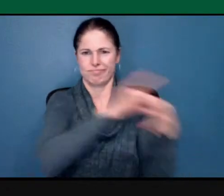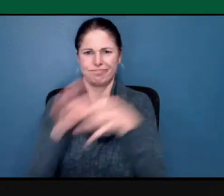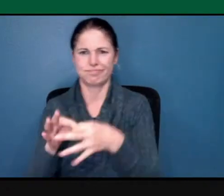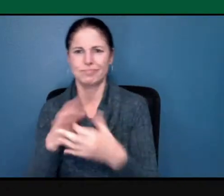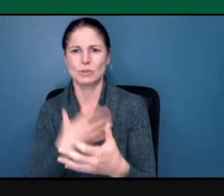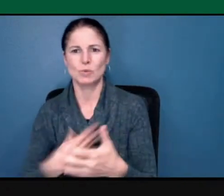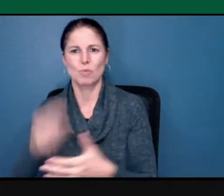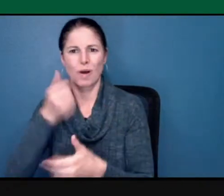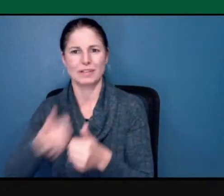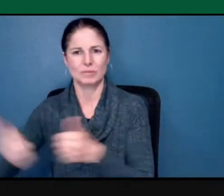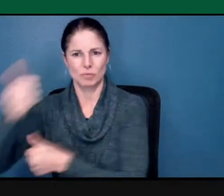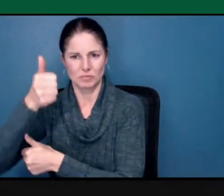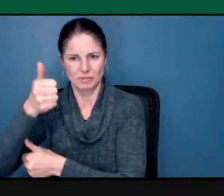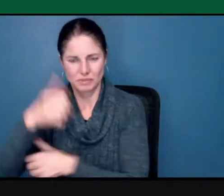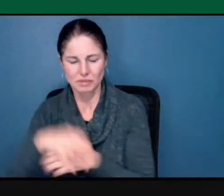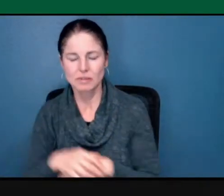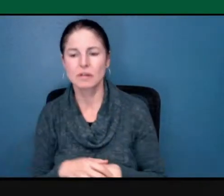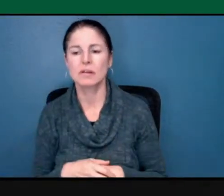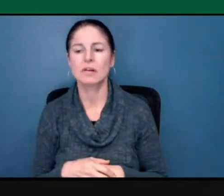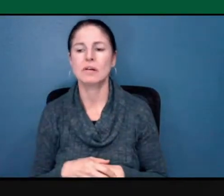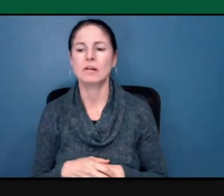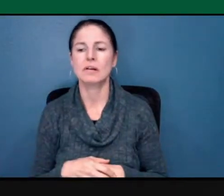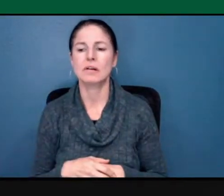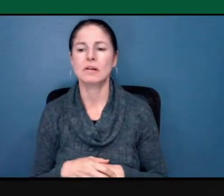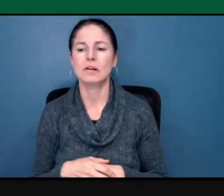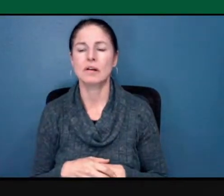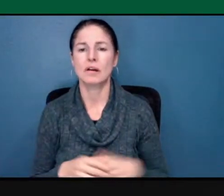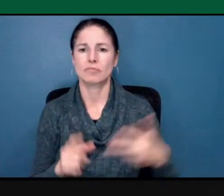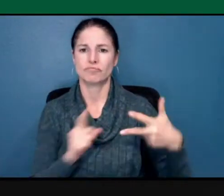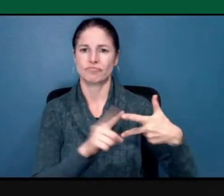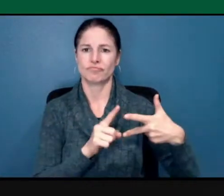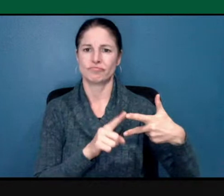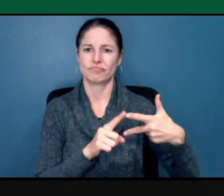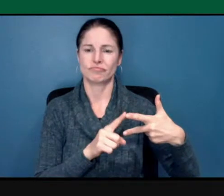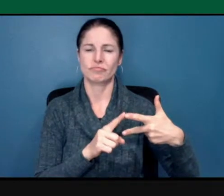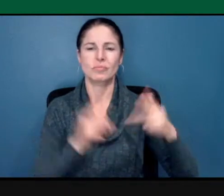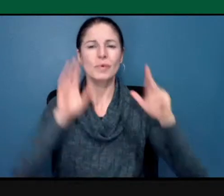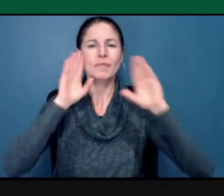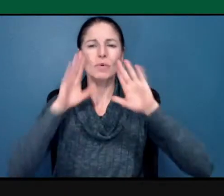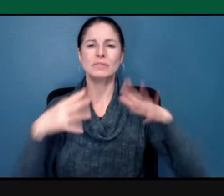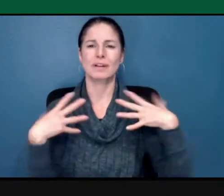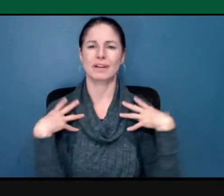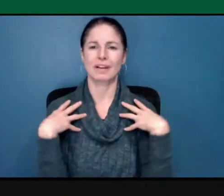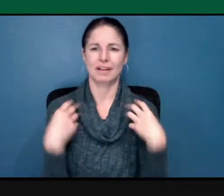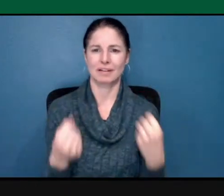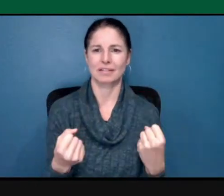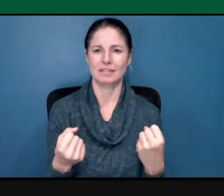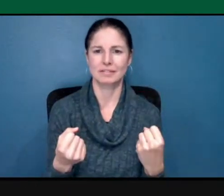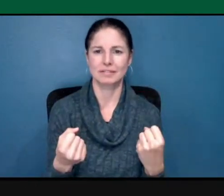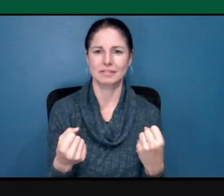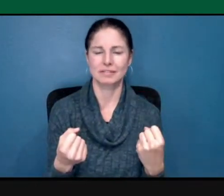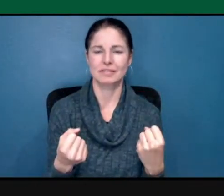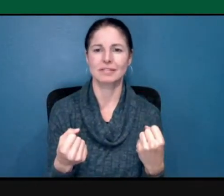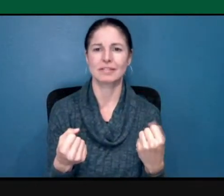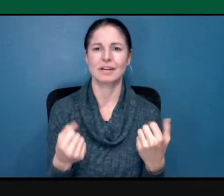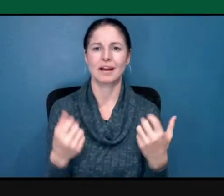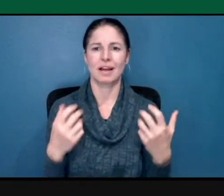and getting through and coming out the other side.